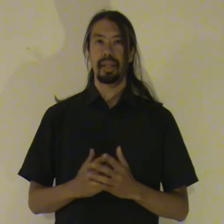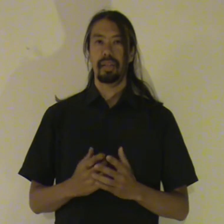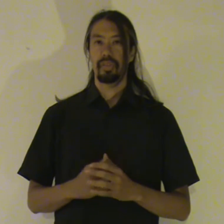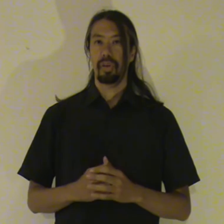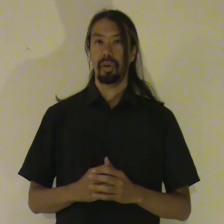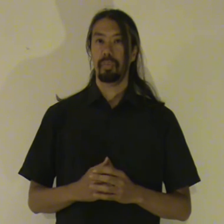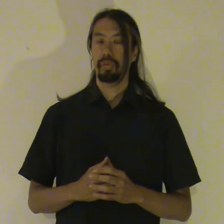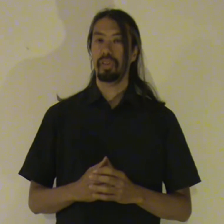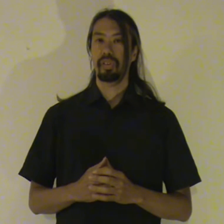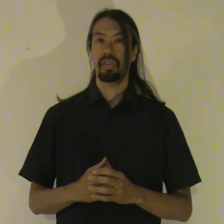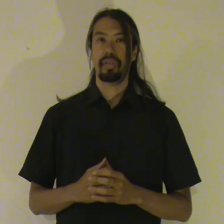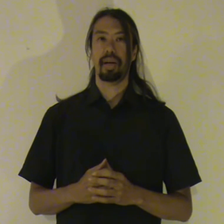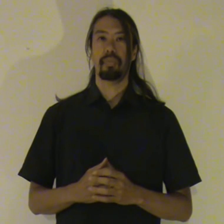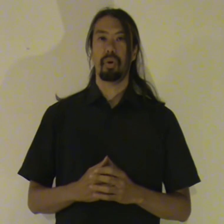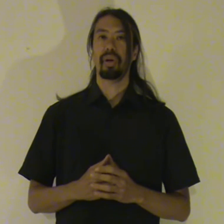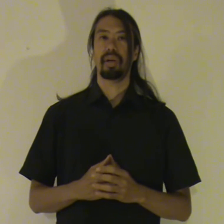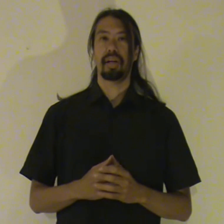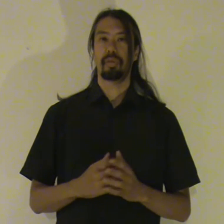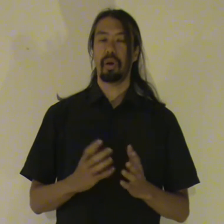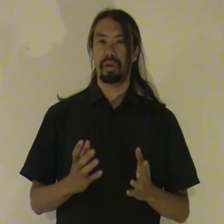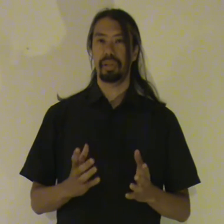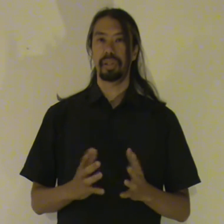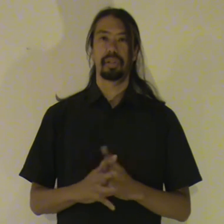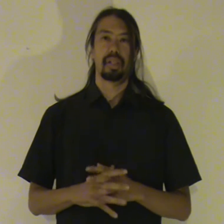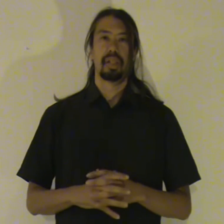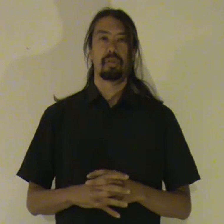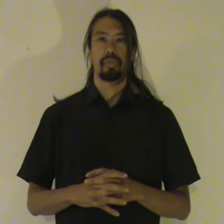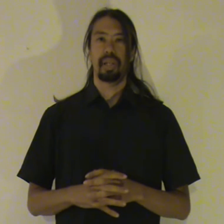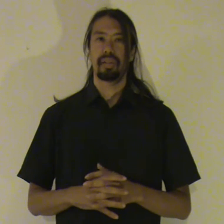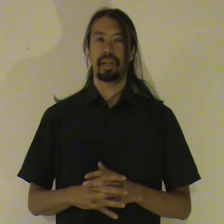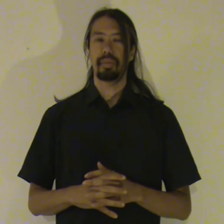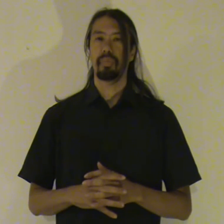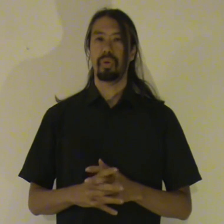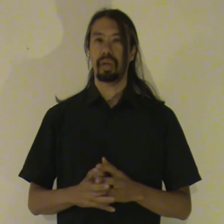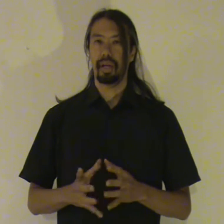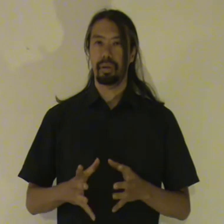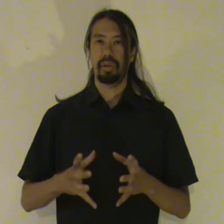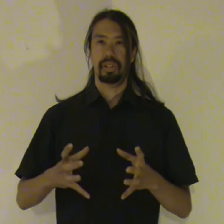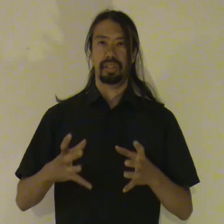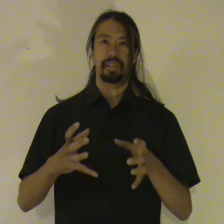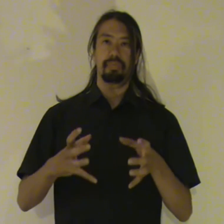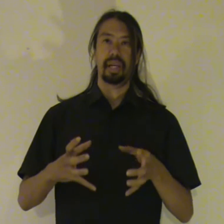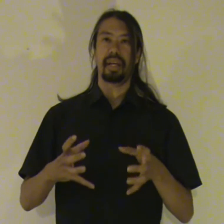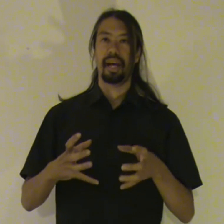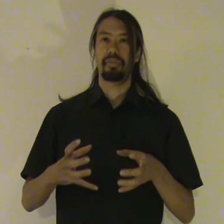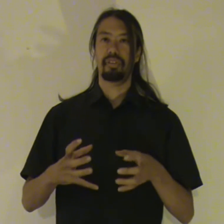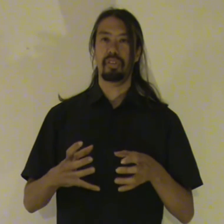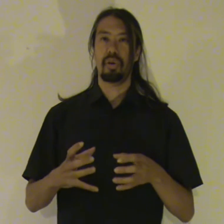So for instance if I am looking at a blockage. For me it can look like gosh there is this big heavy stone